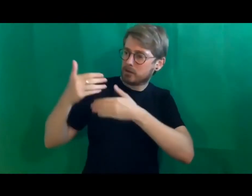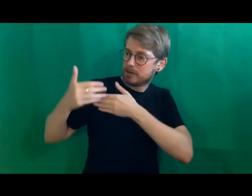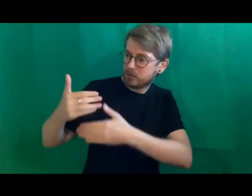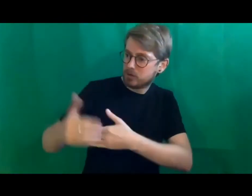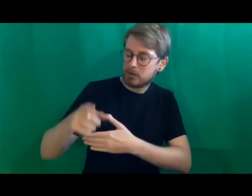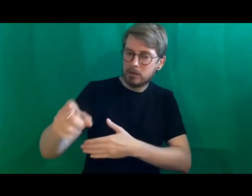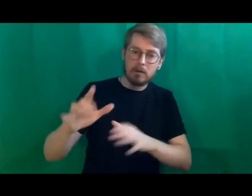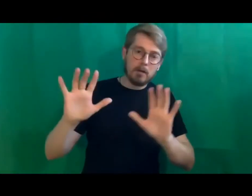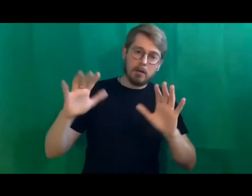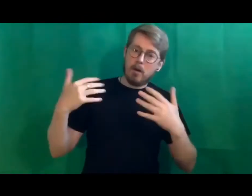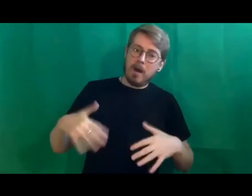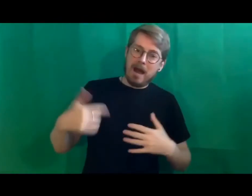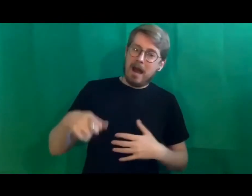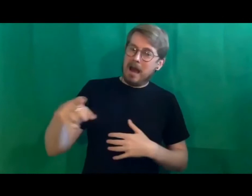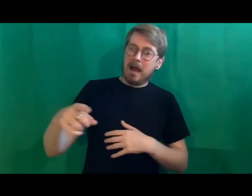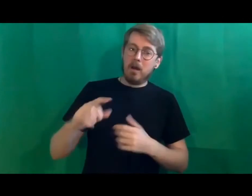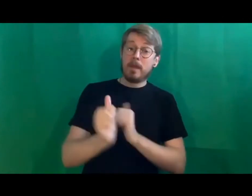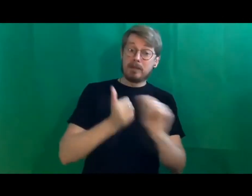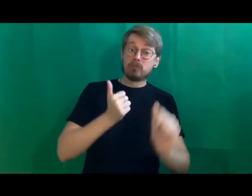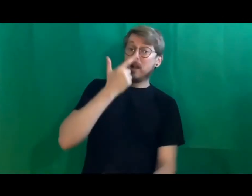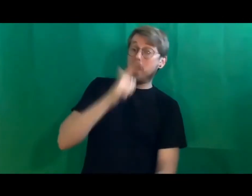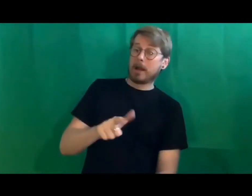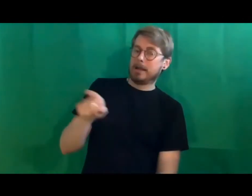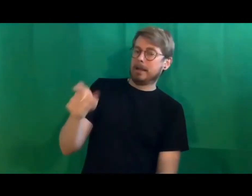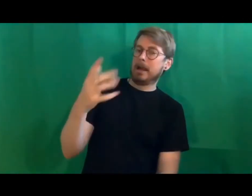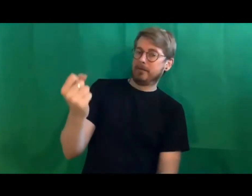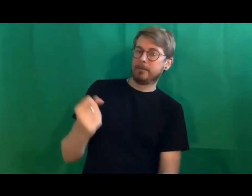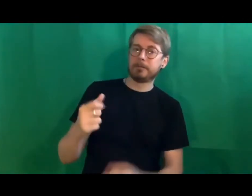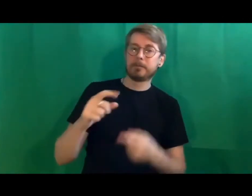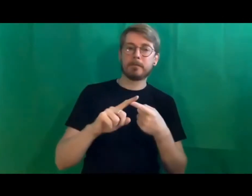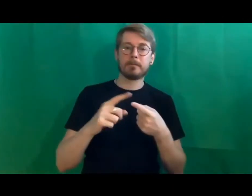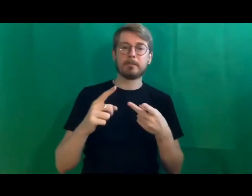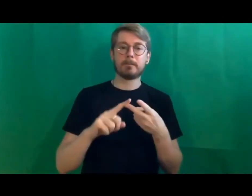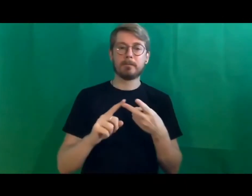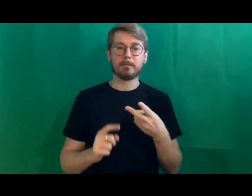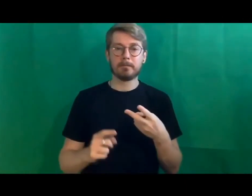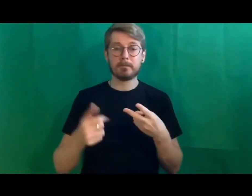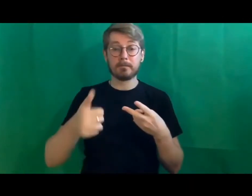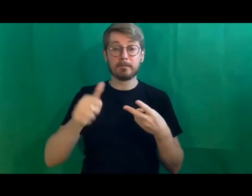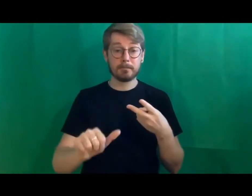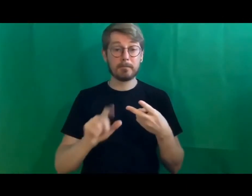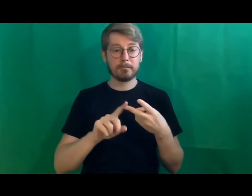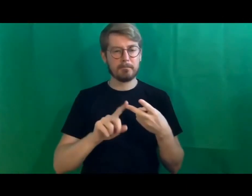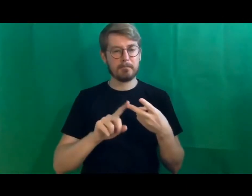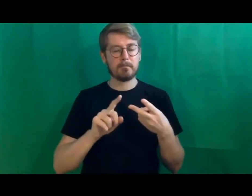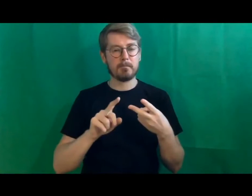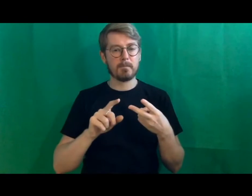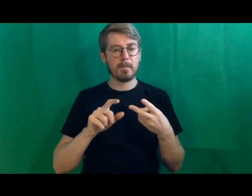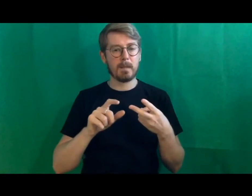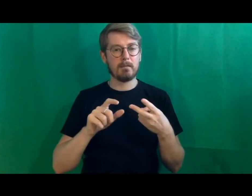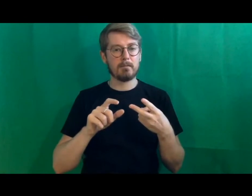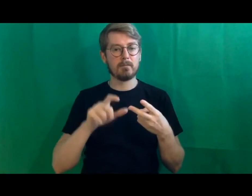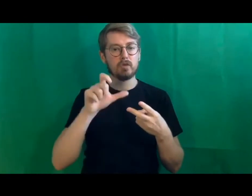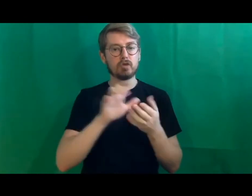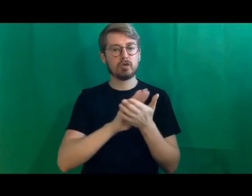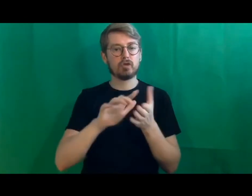absolute dynamo the industry is incredibly lucky to have her uh less of a public figure um but still equally important is